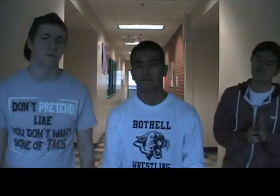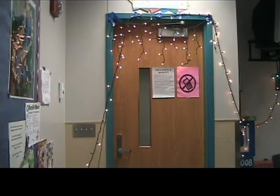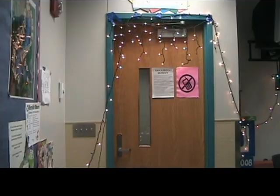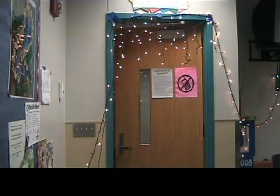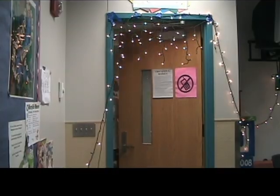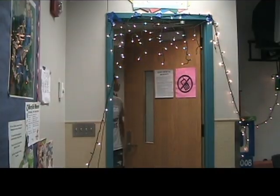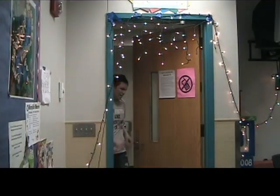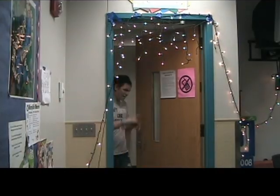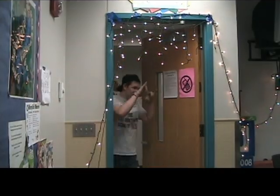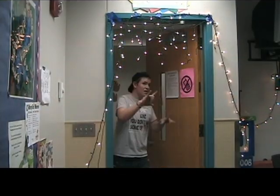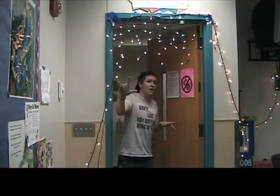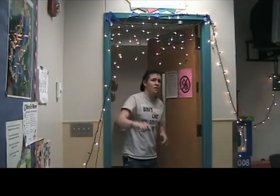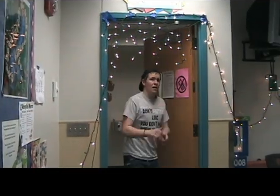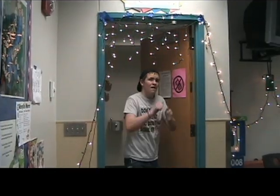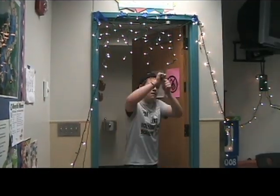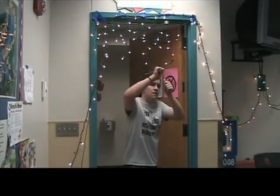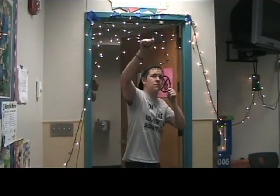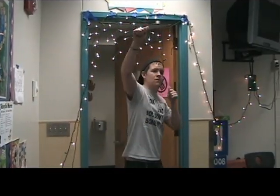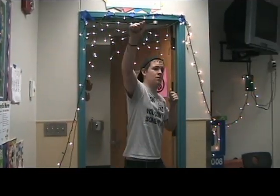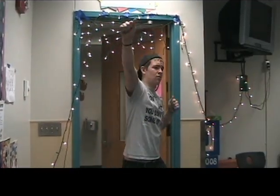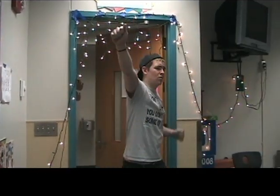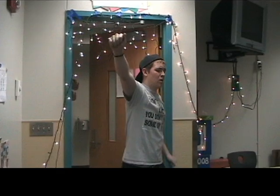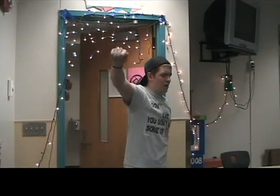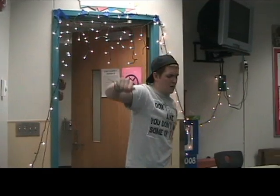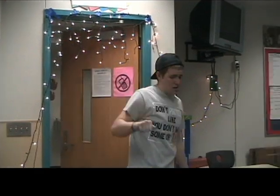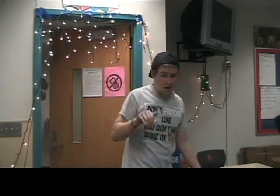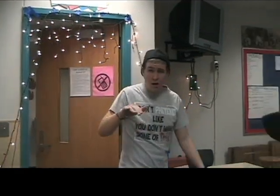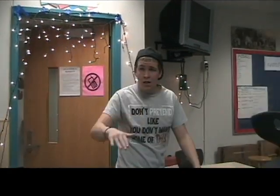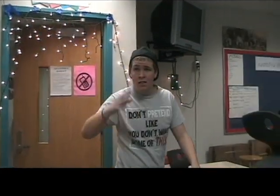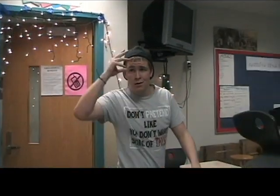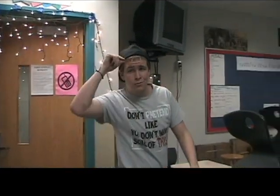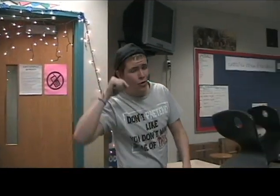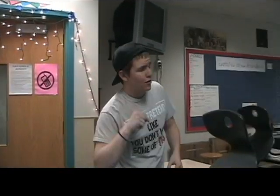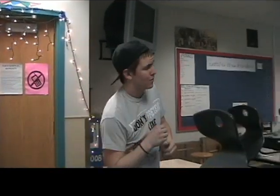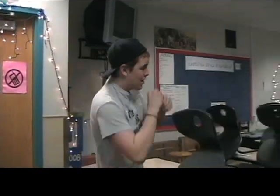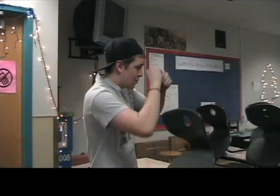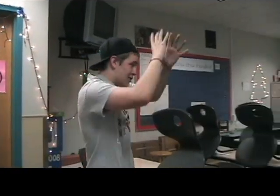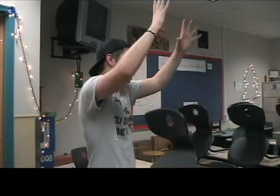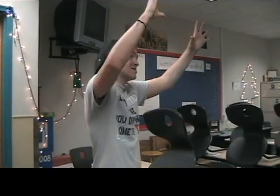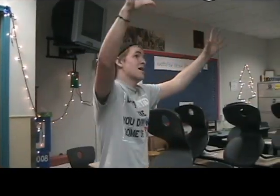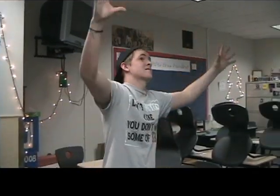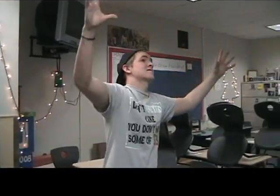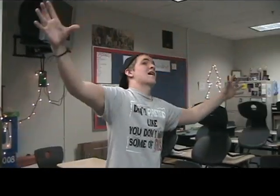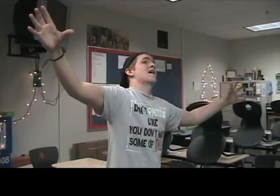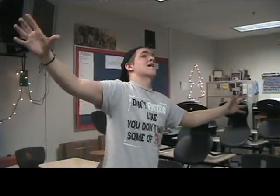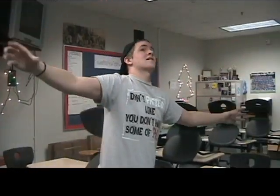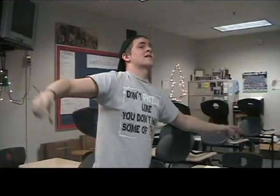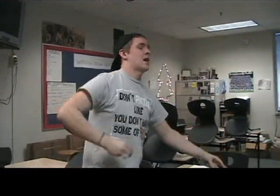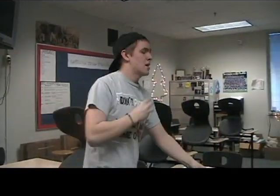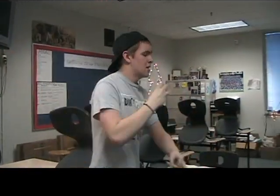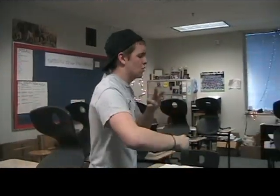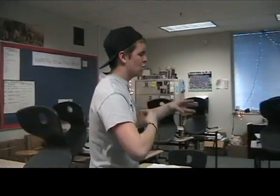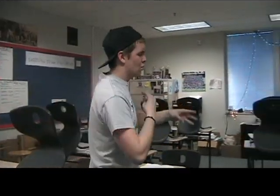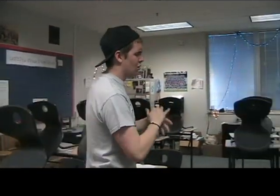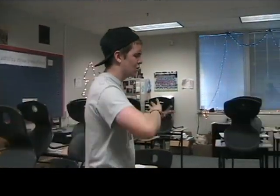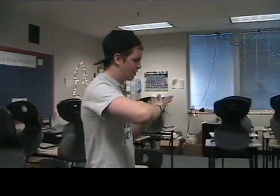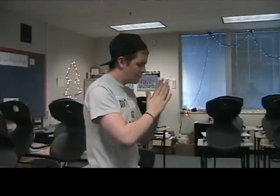At the same time, miles away, a little boy made a wish that day, that the world would be